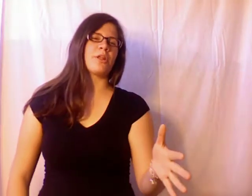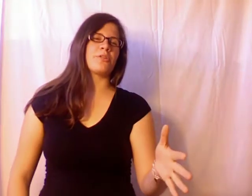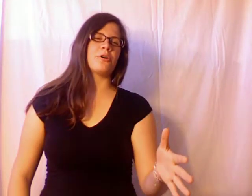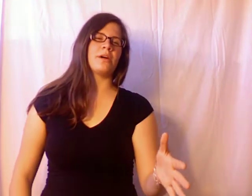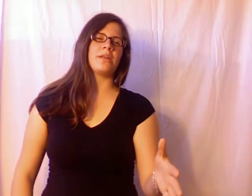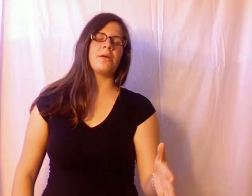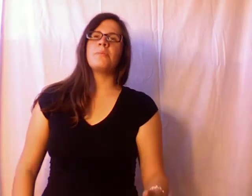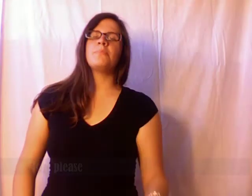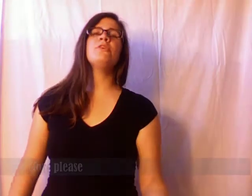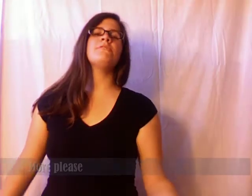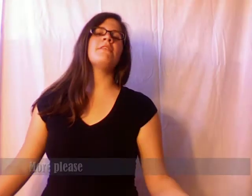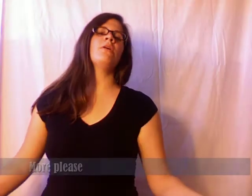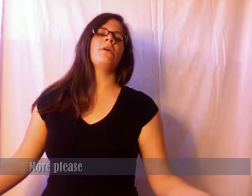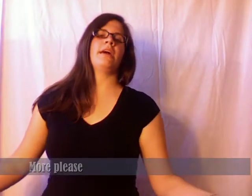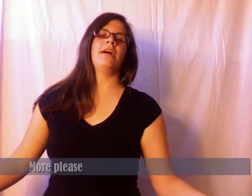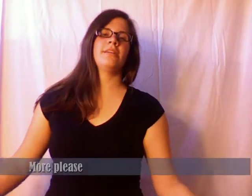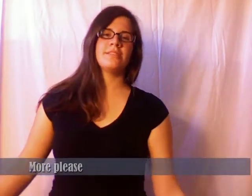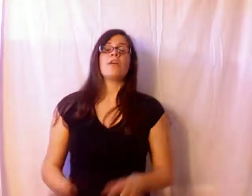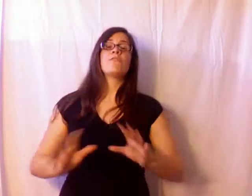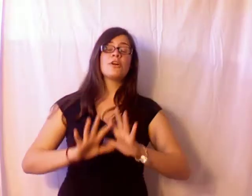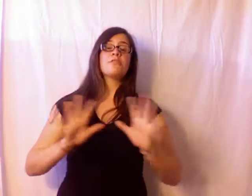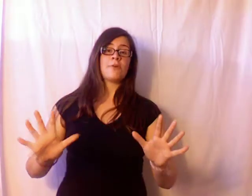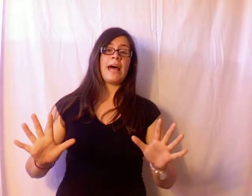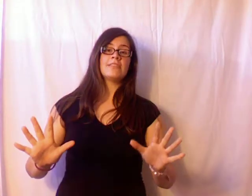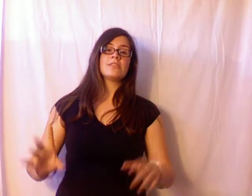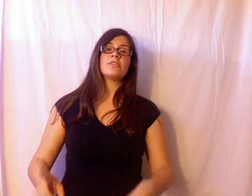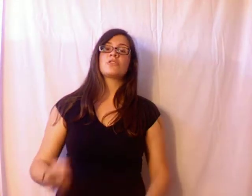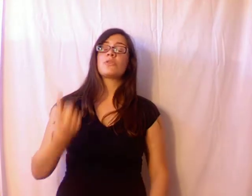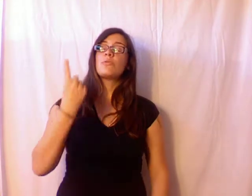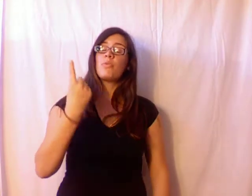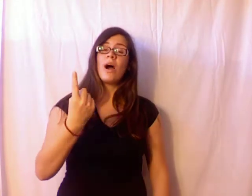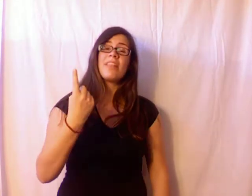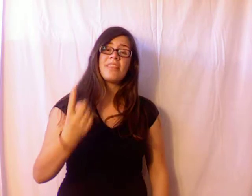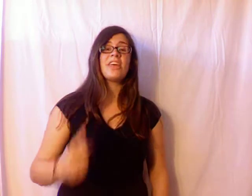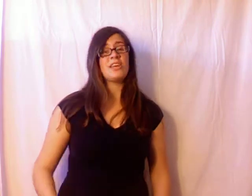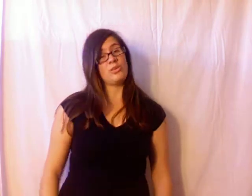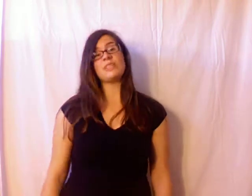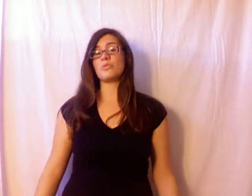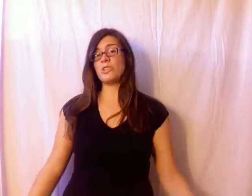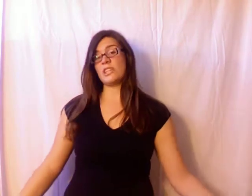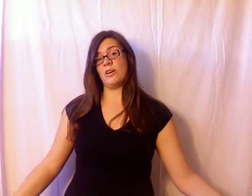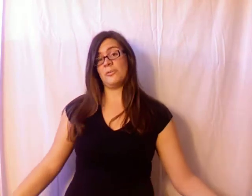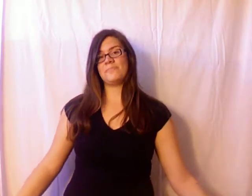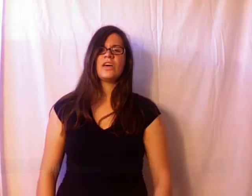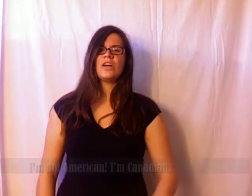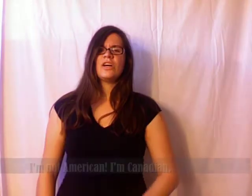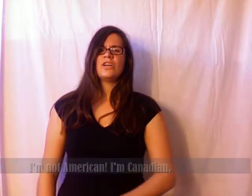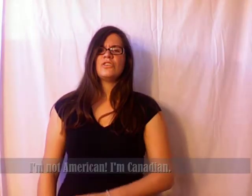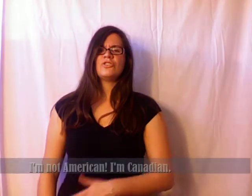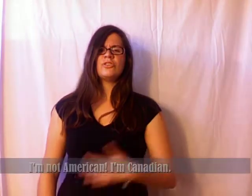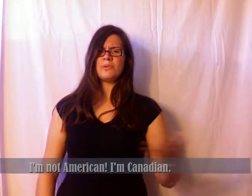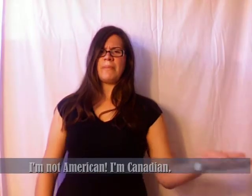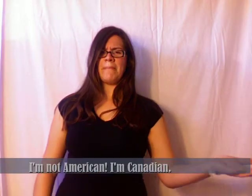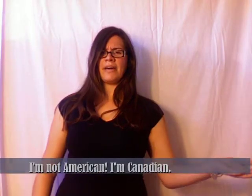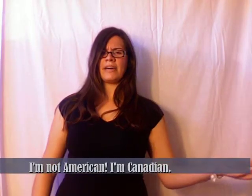want to throw in, piu favore! If you're in France, there's only one thing you need to really know. I'm not American,